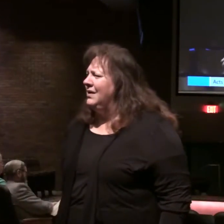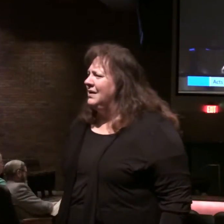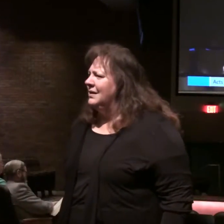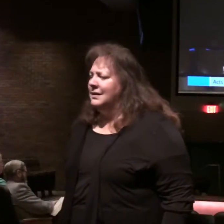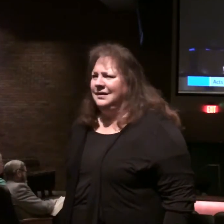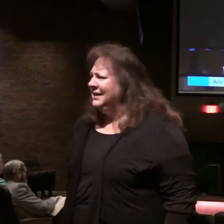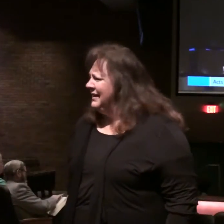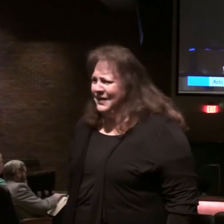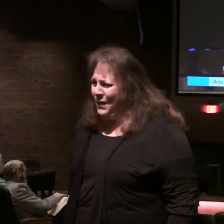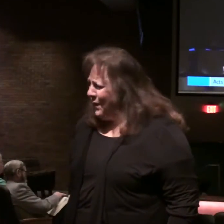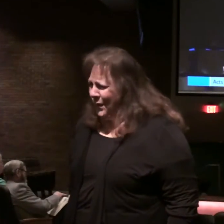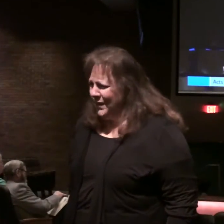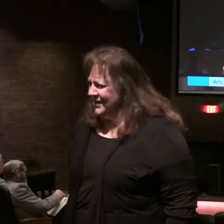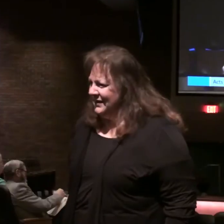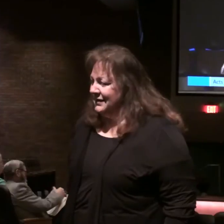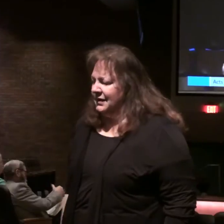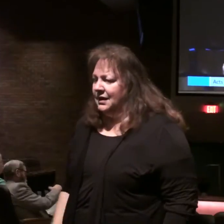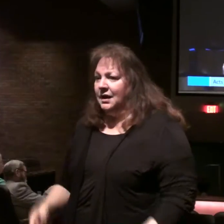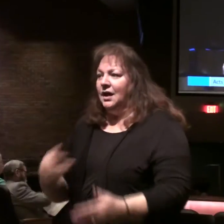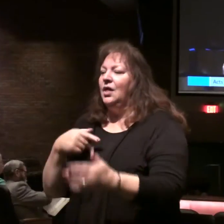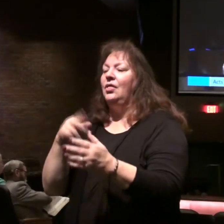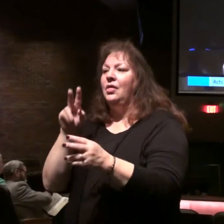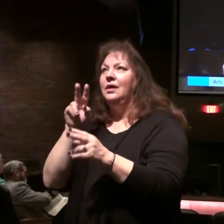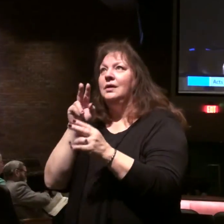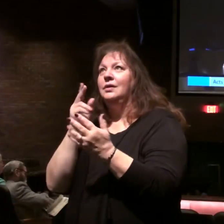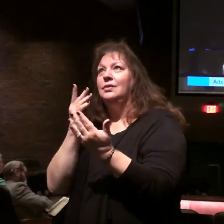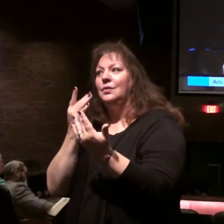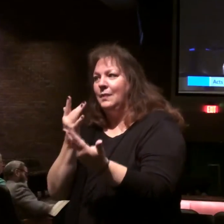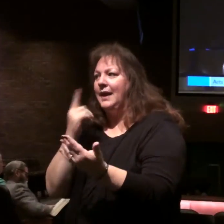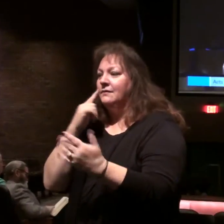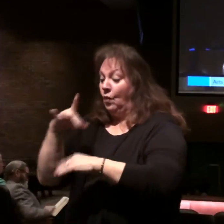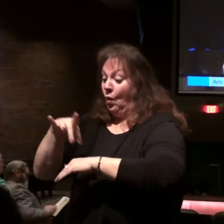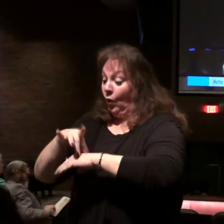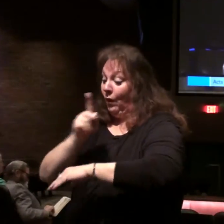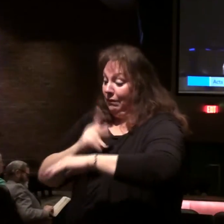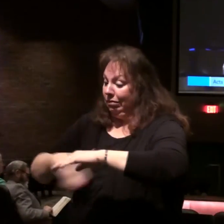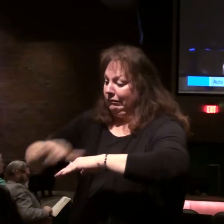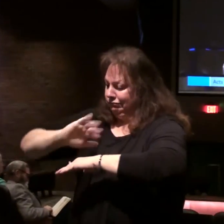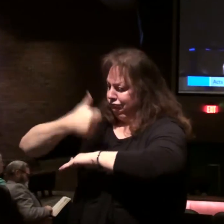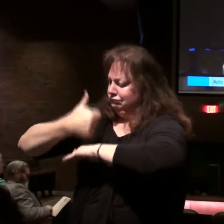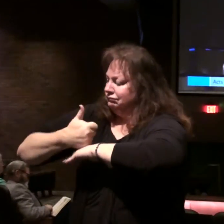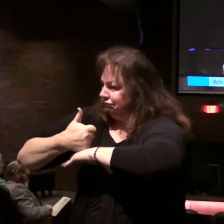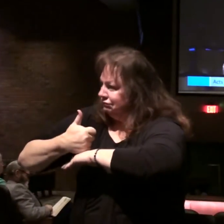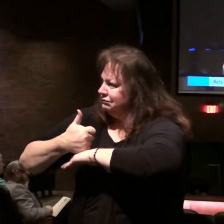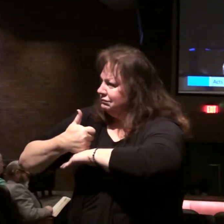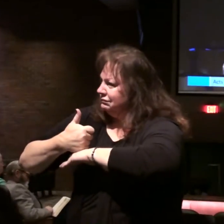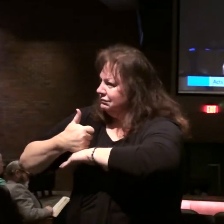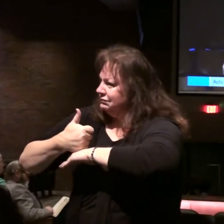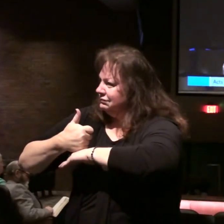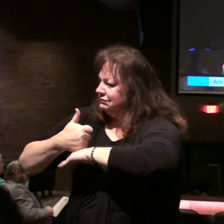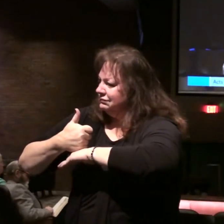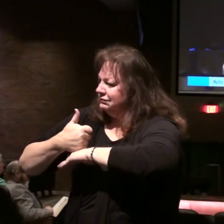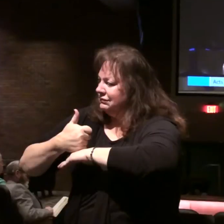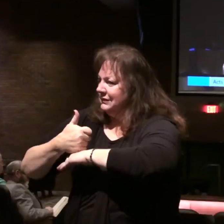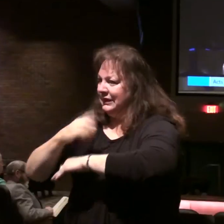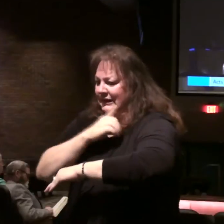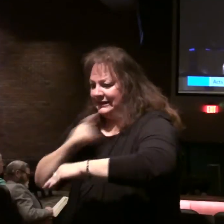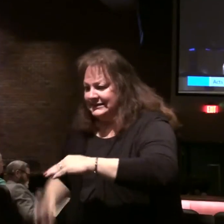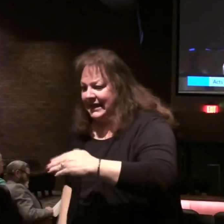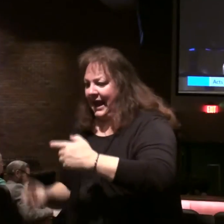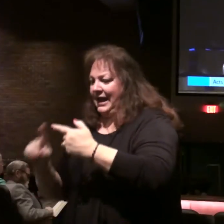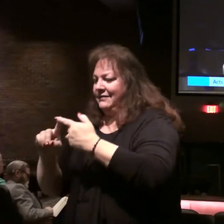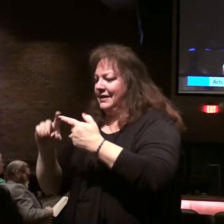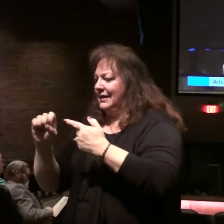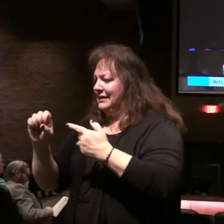No, he doesn't. They're looking for the earthly kingdom that existed under David and